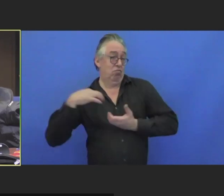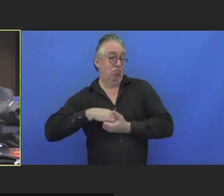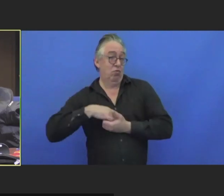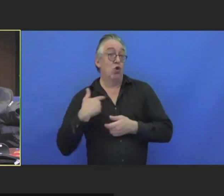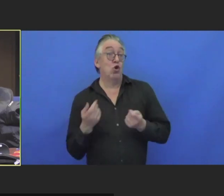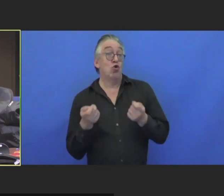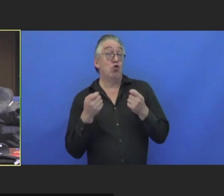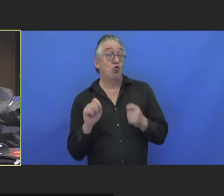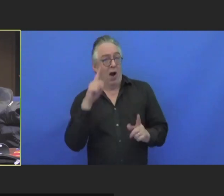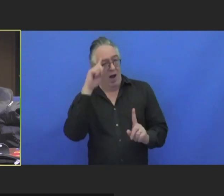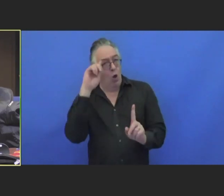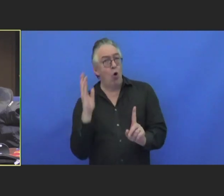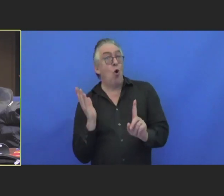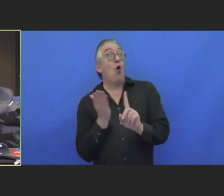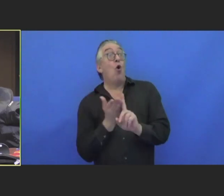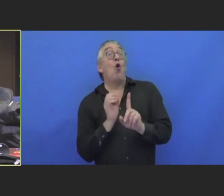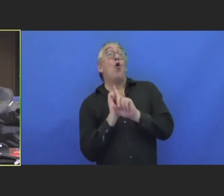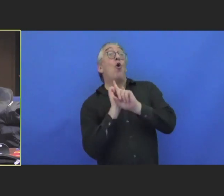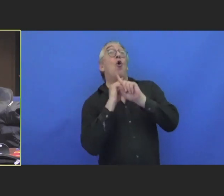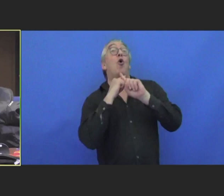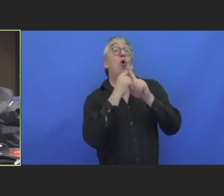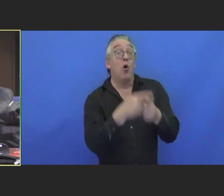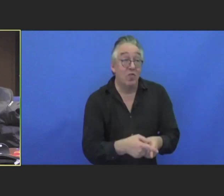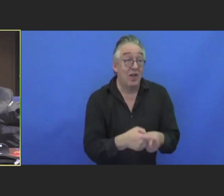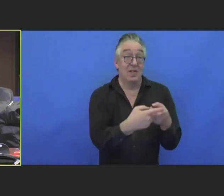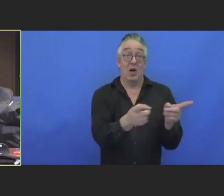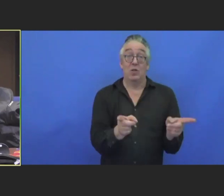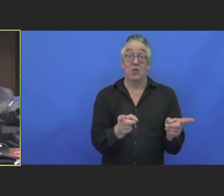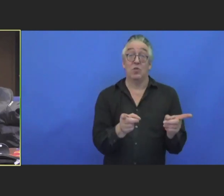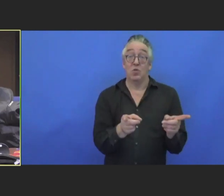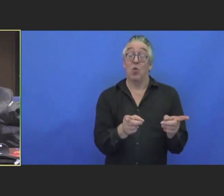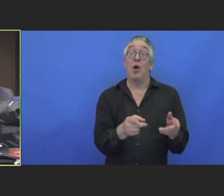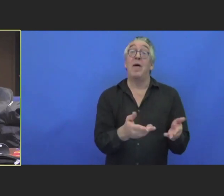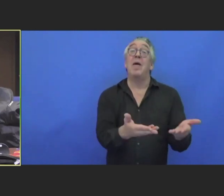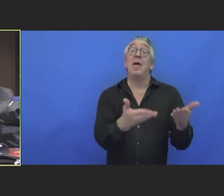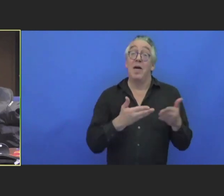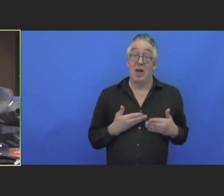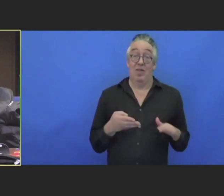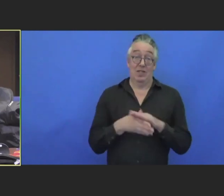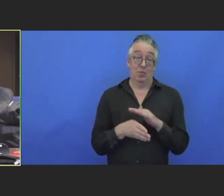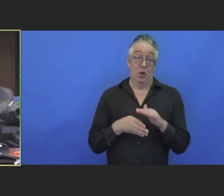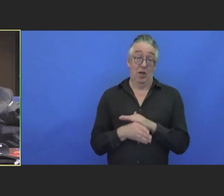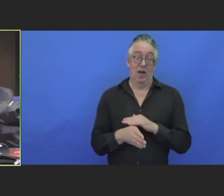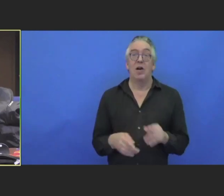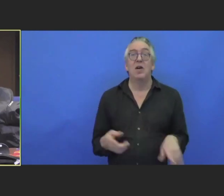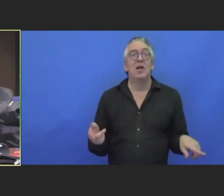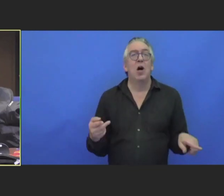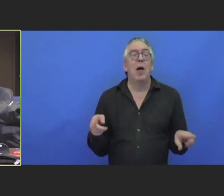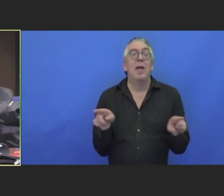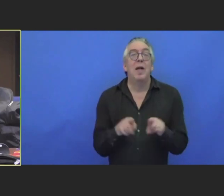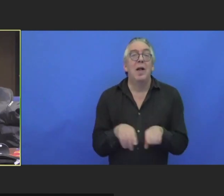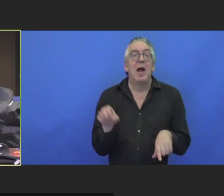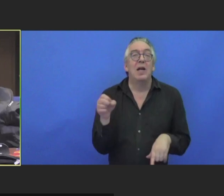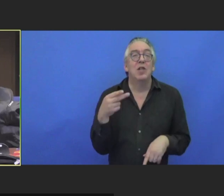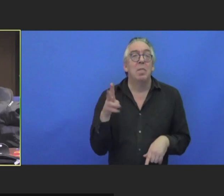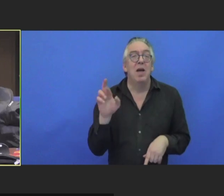to to do accessibility. And as he pointed out, main people captioning is not for